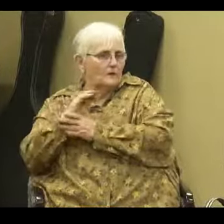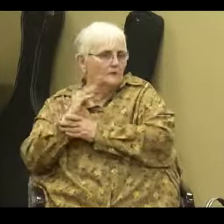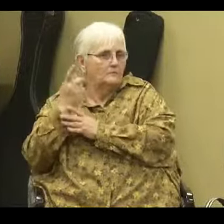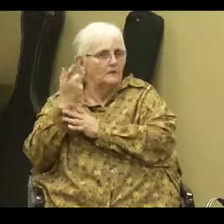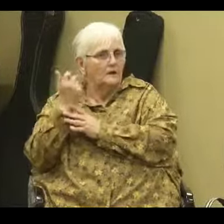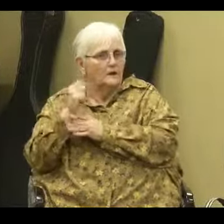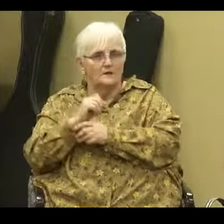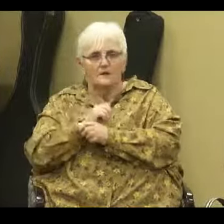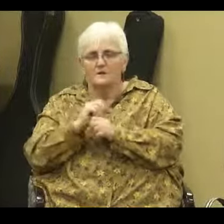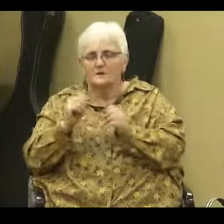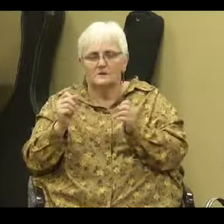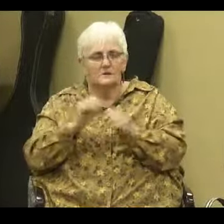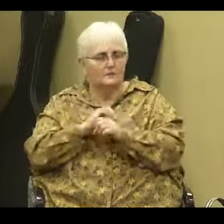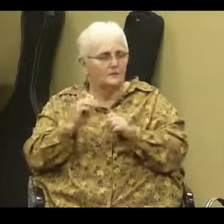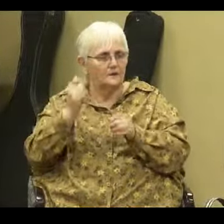there was no understanding of the word.